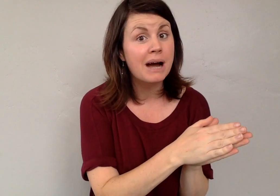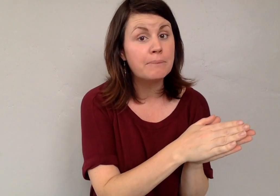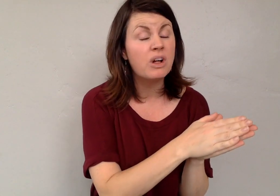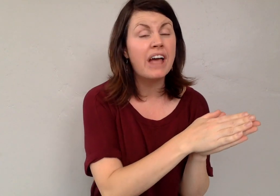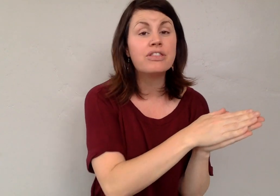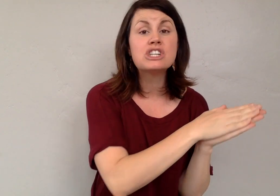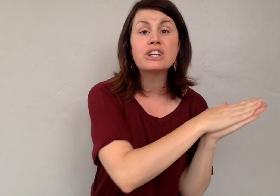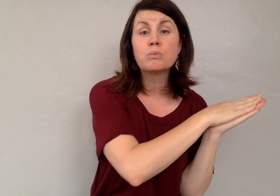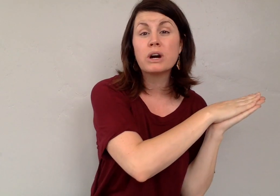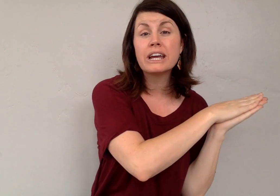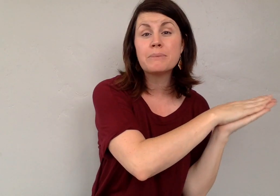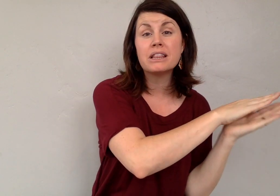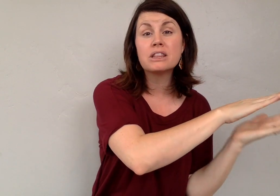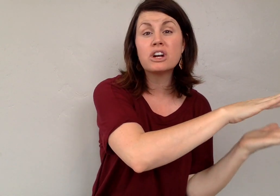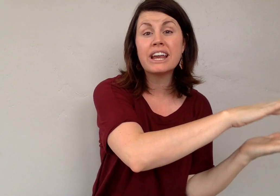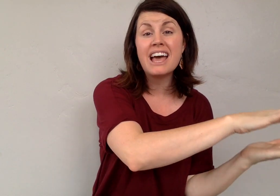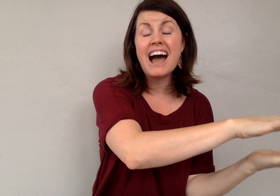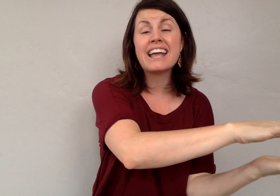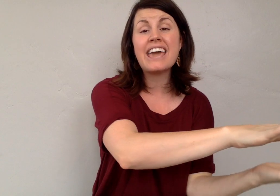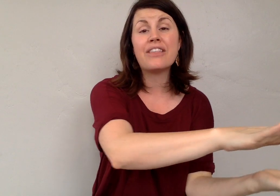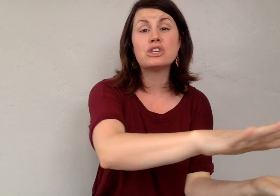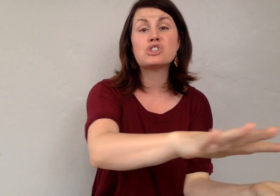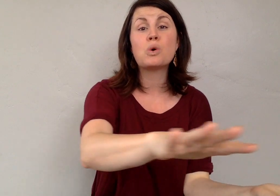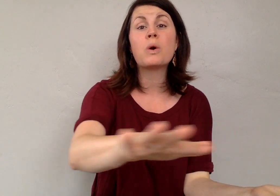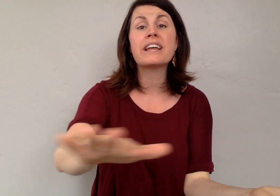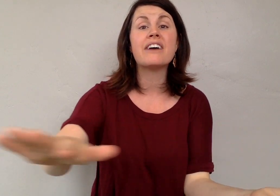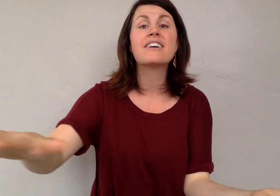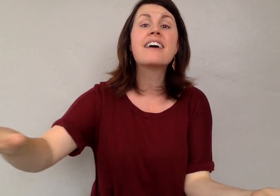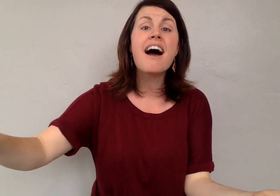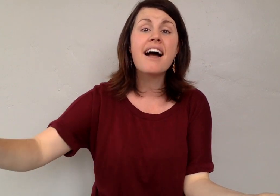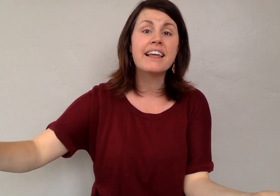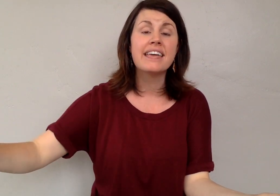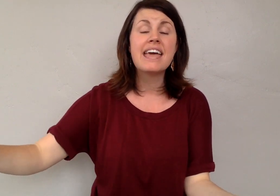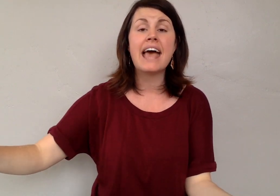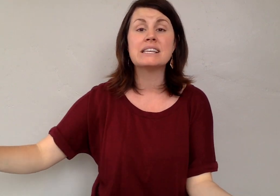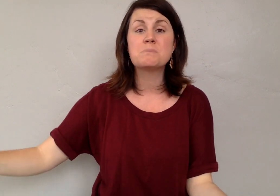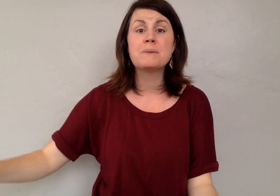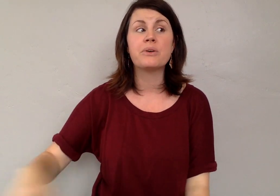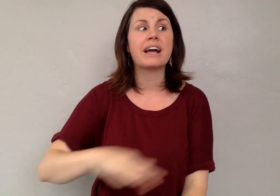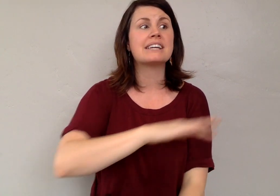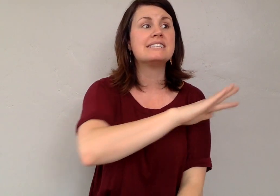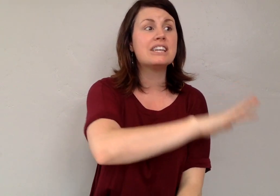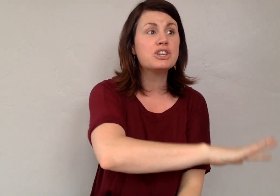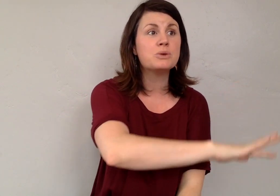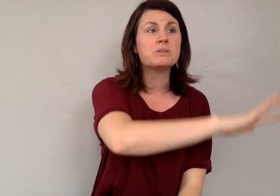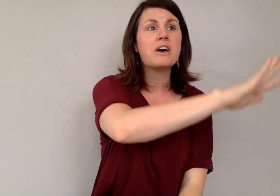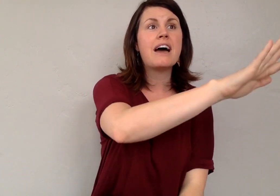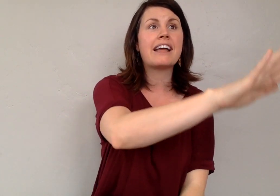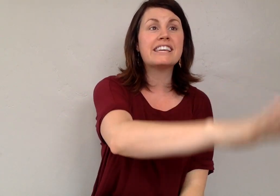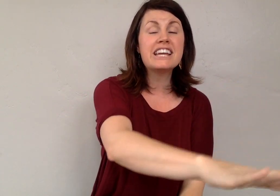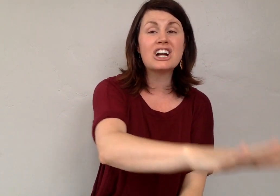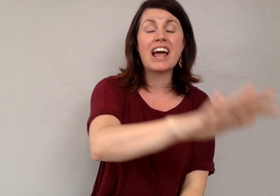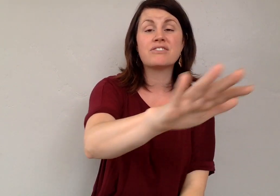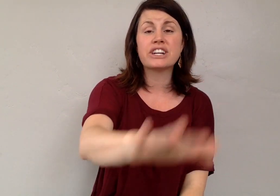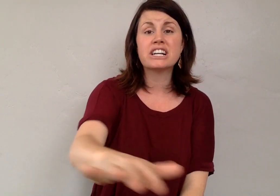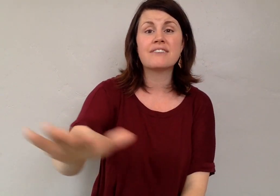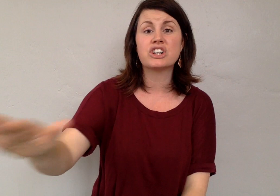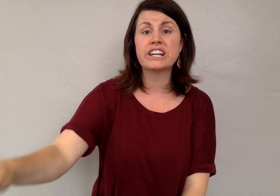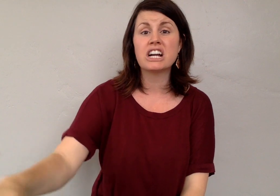Bible, and this year we're going to be learning again the story of God and His people that continues year after year after year.